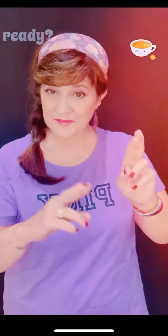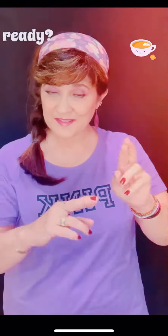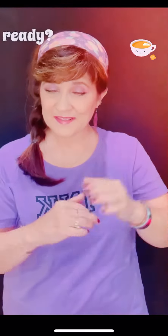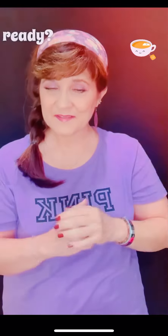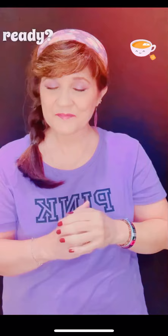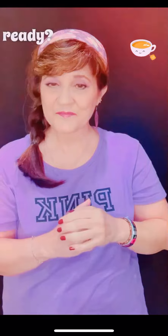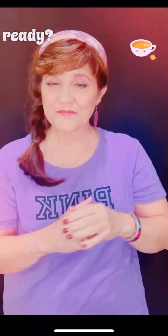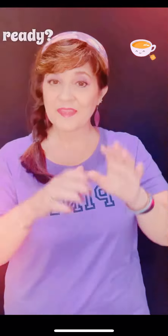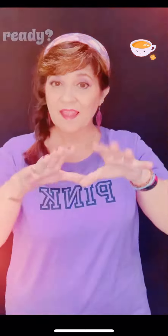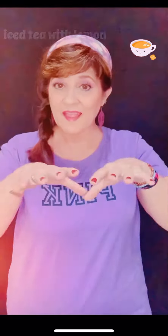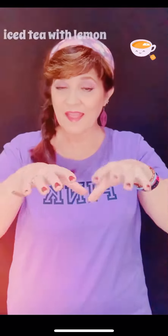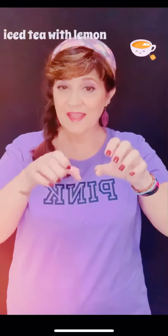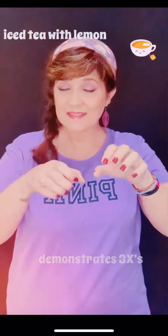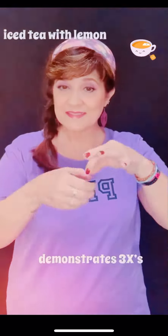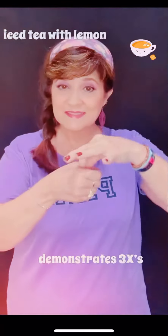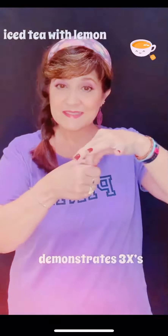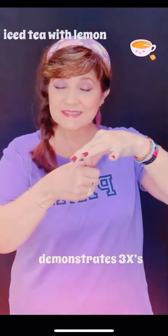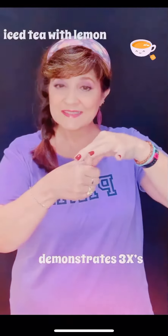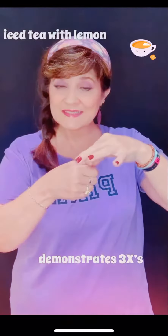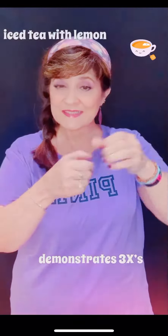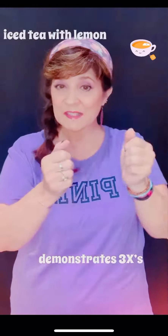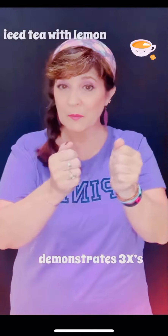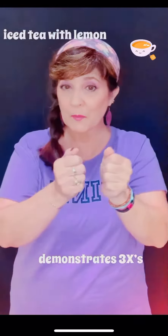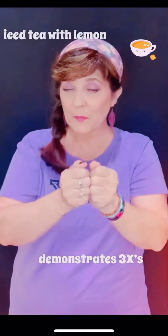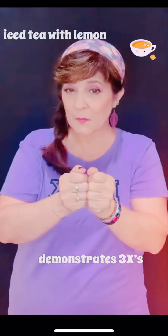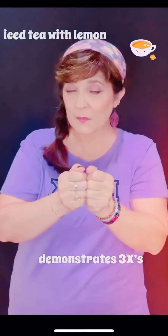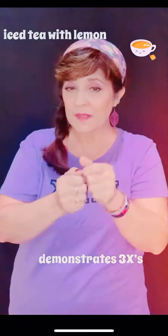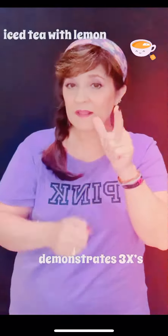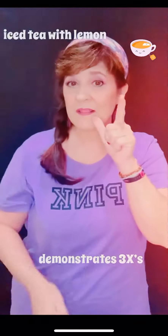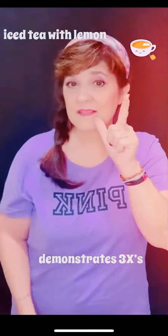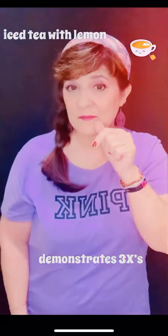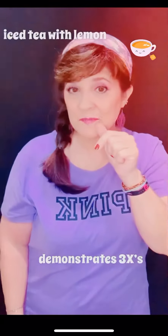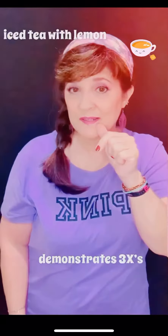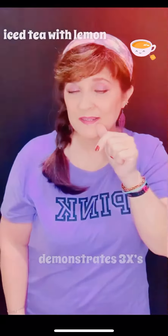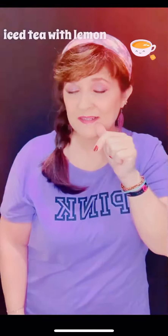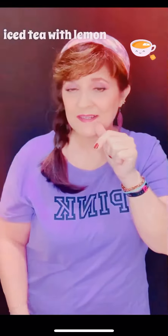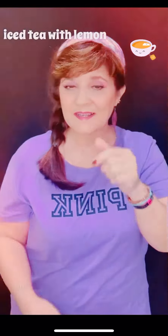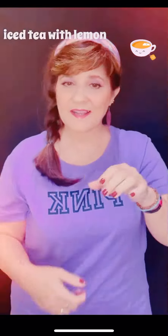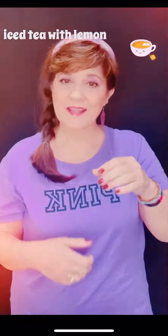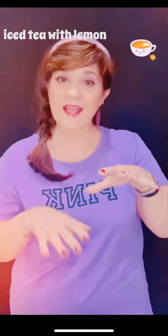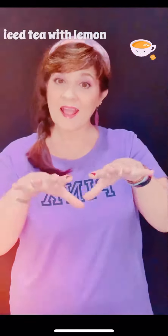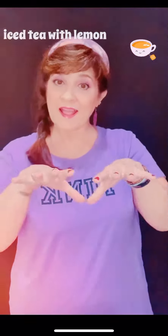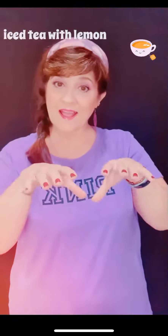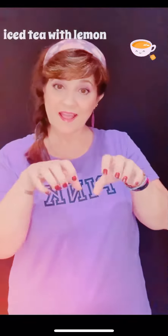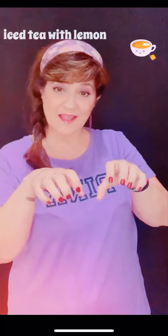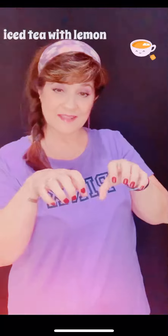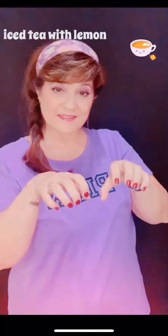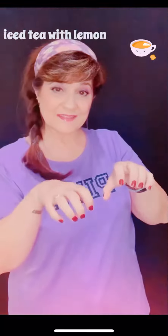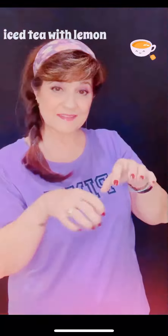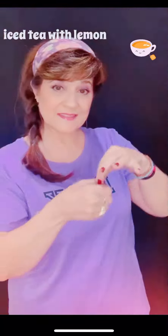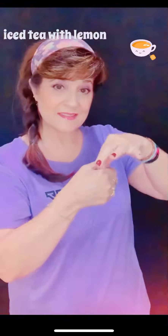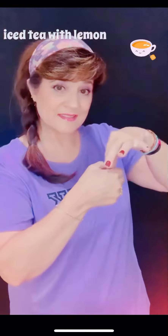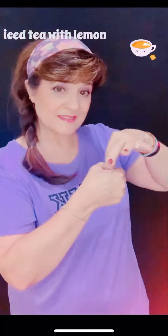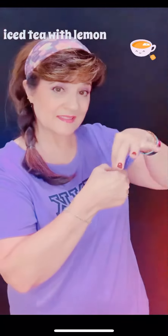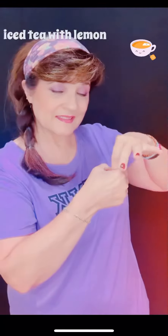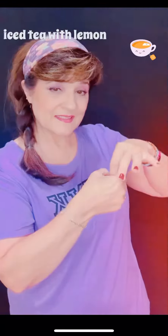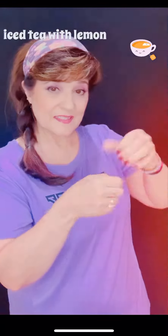Come in love, this song is what I know Every single time I'm on the wall of the west